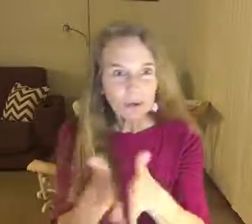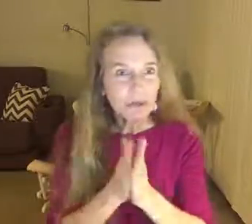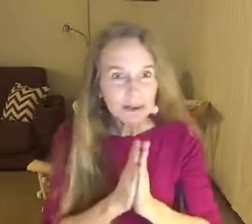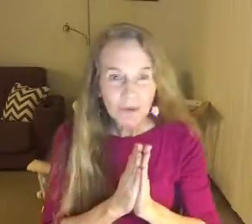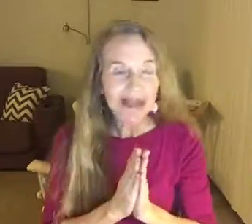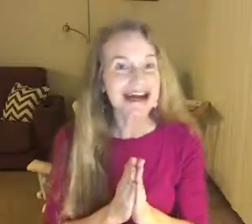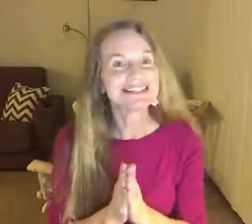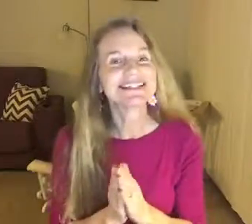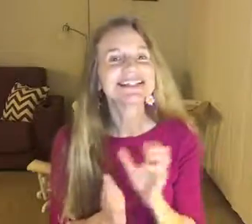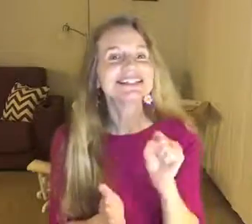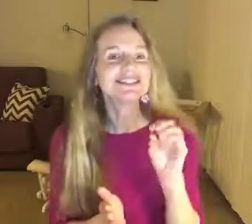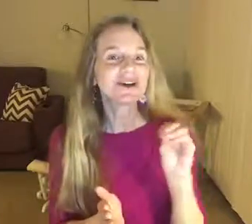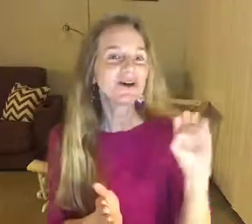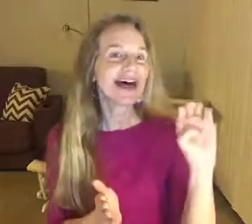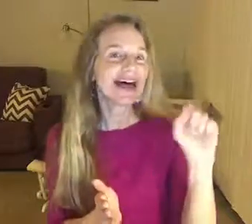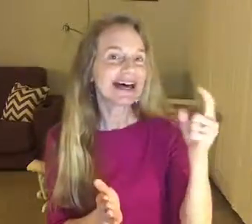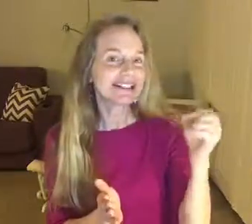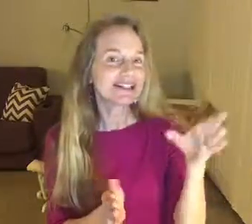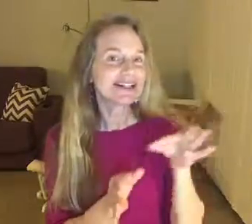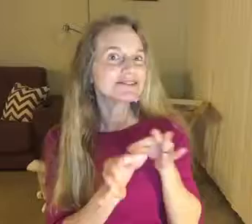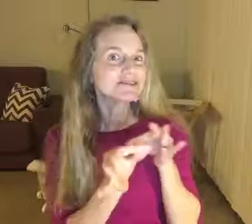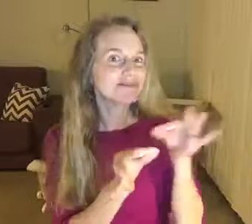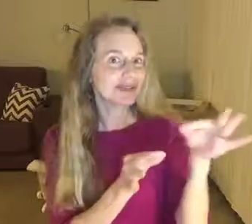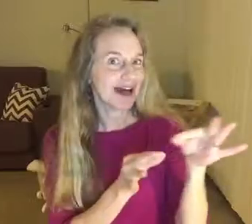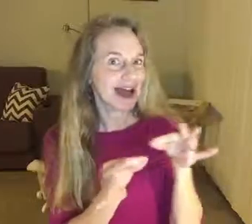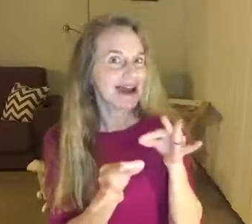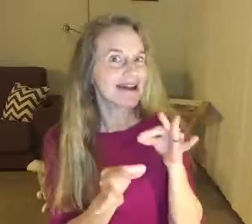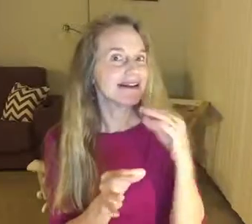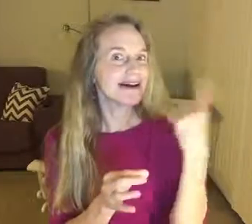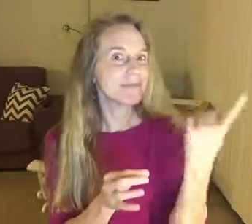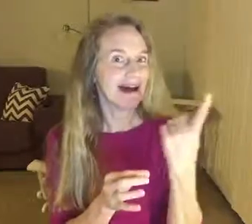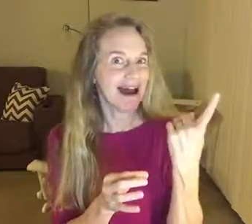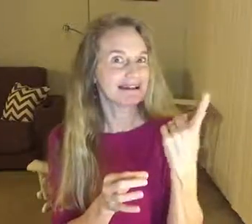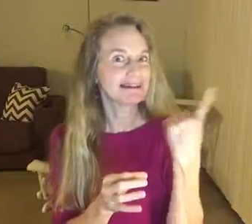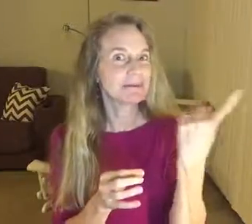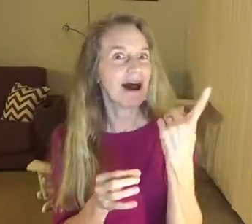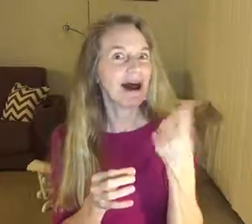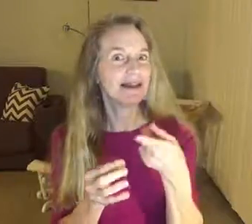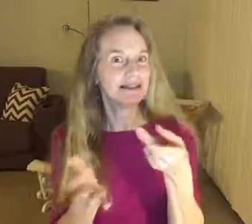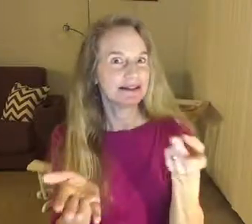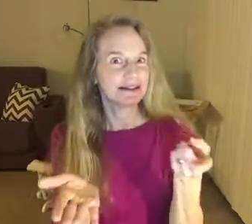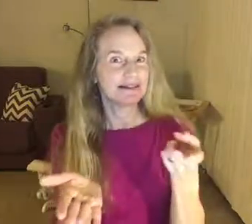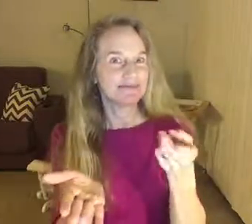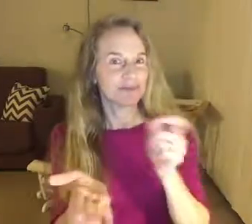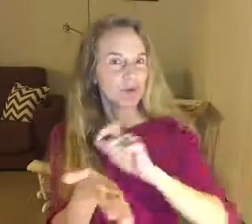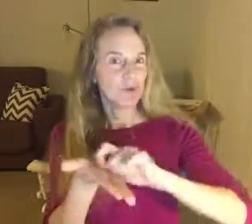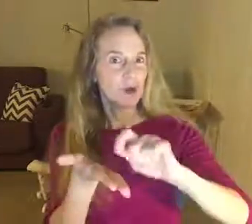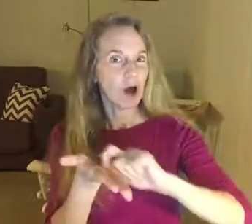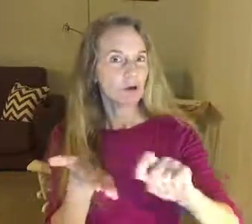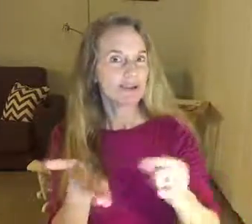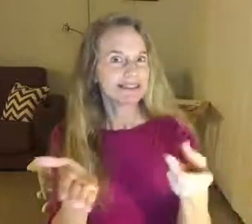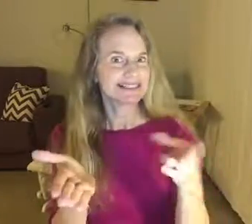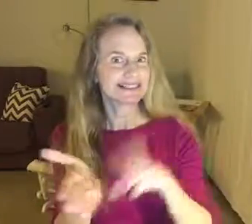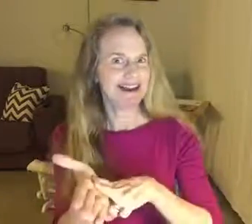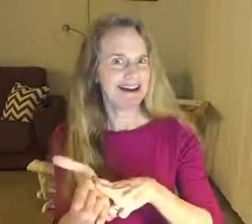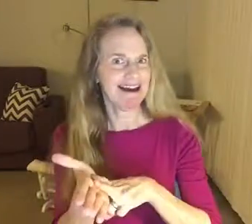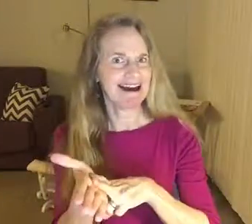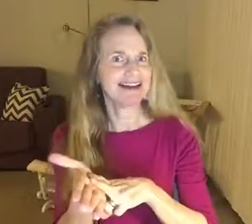regret? So, Michelle Erica was praying about the body, and wrote a sign,